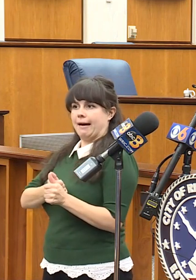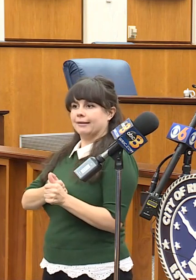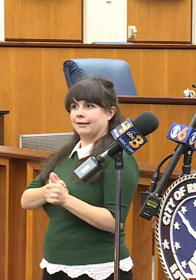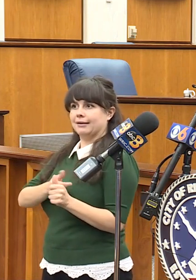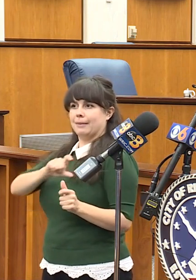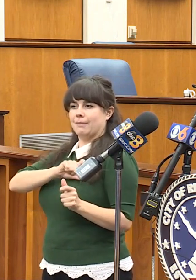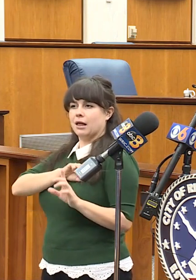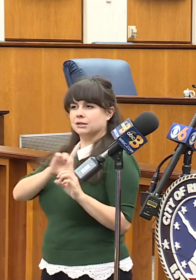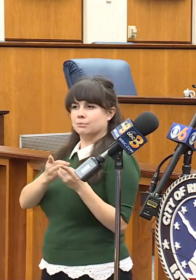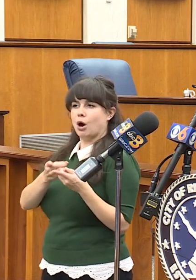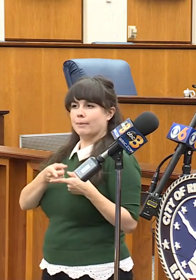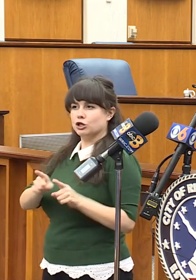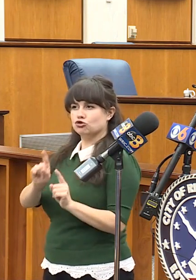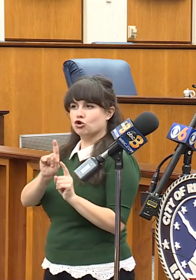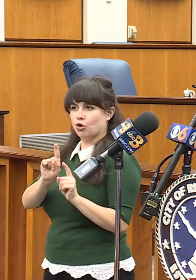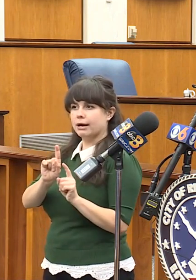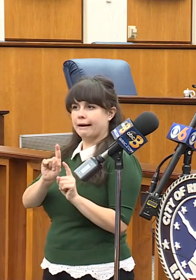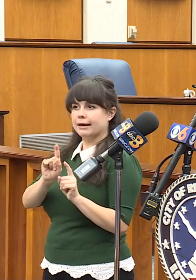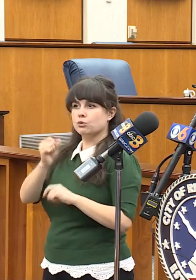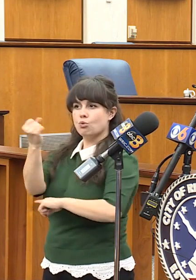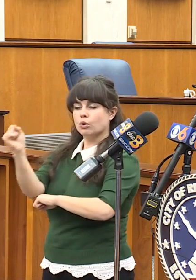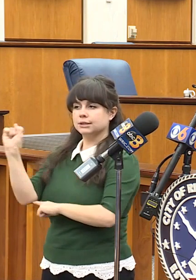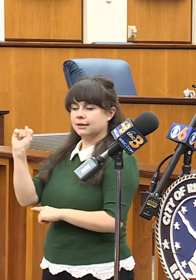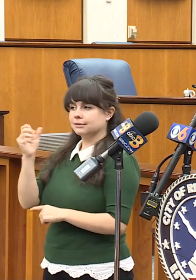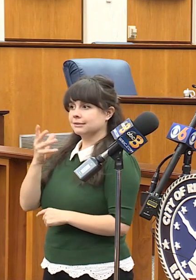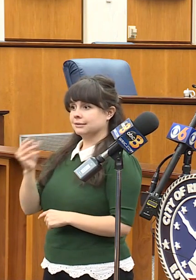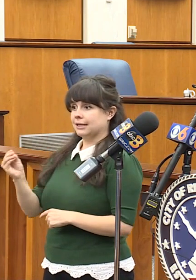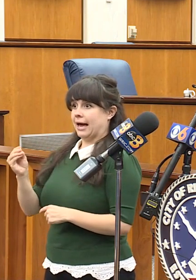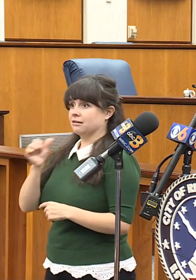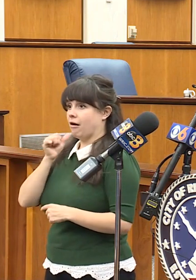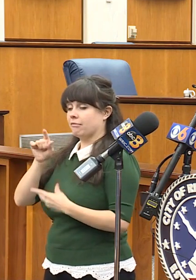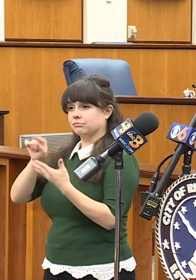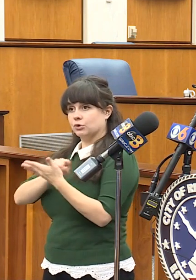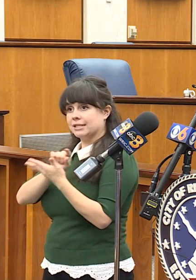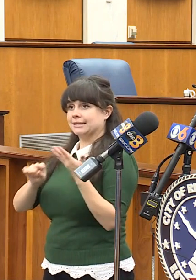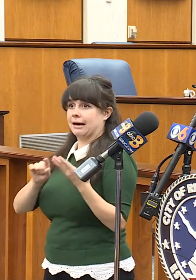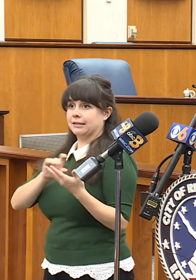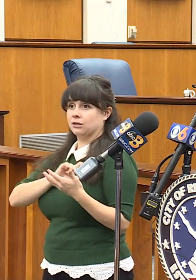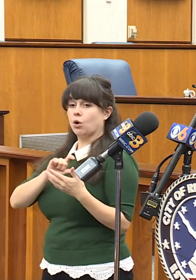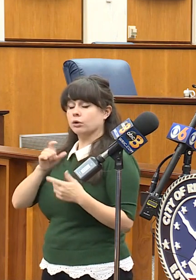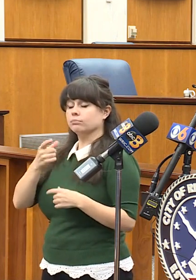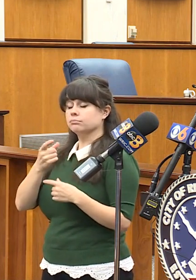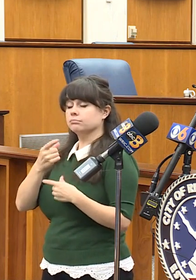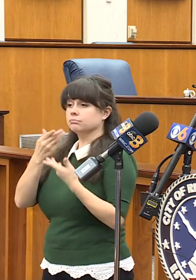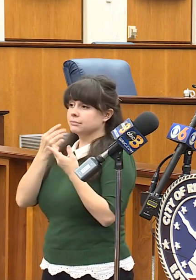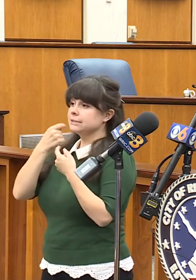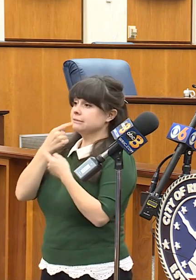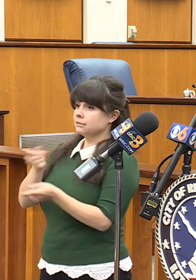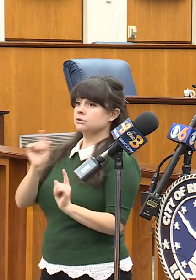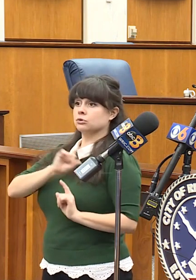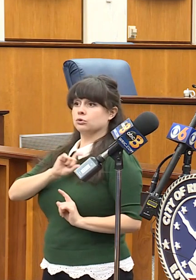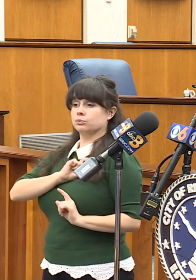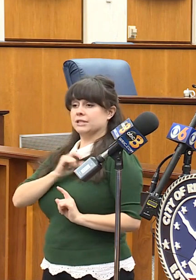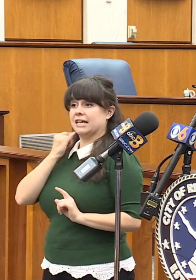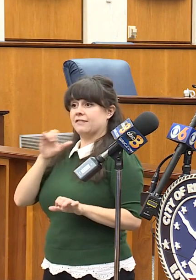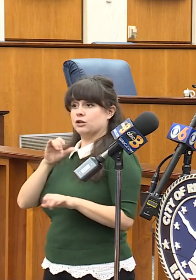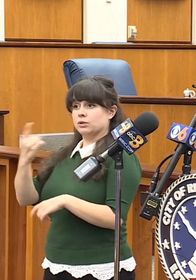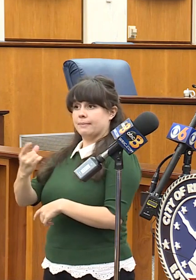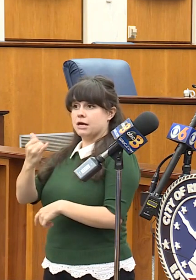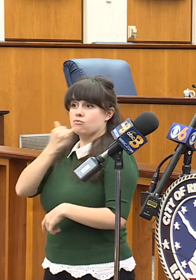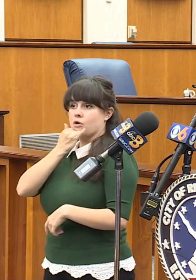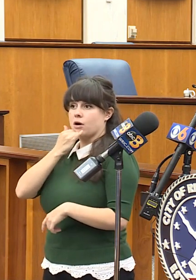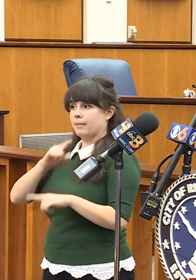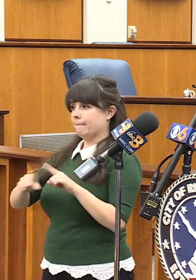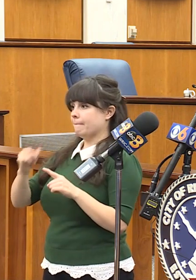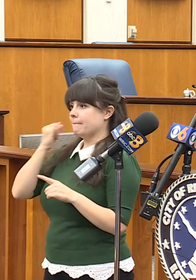and publicly criticizing officers accused of wrongdoing, but not publicly acknowledging when they have been cleared